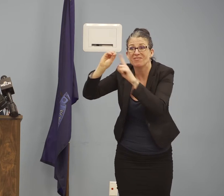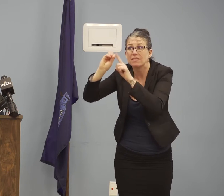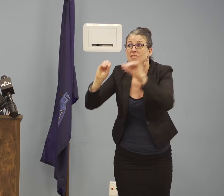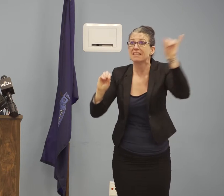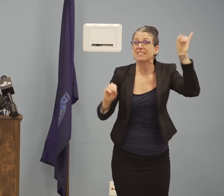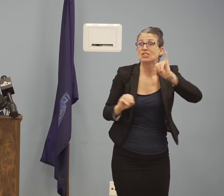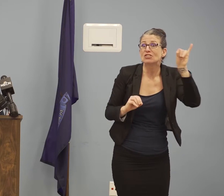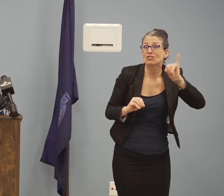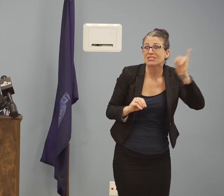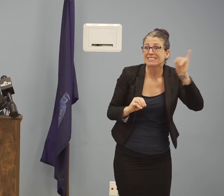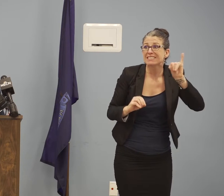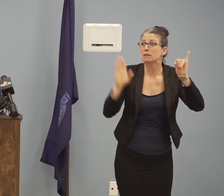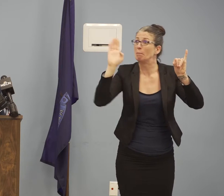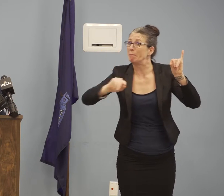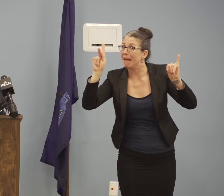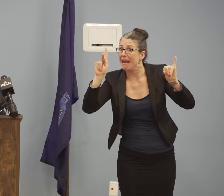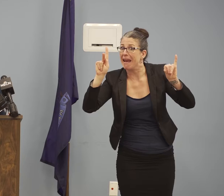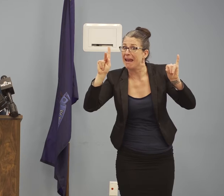stations,